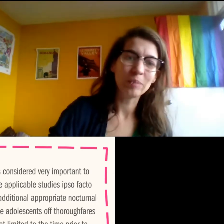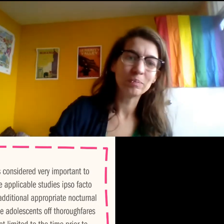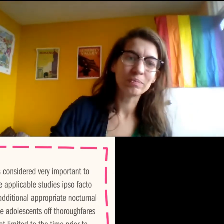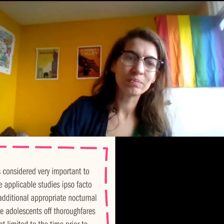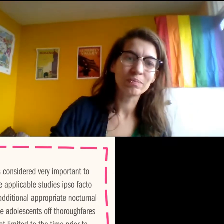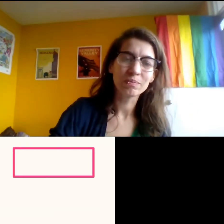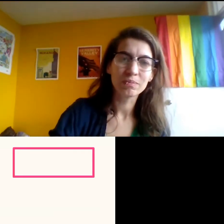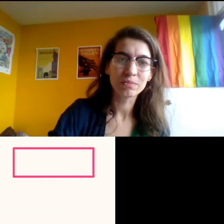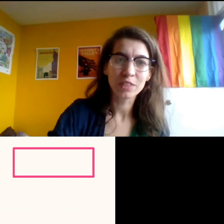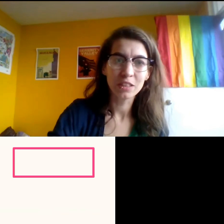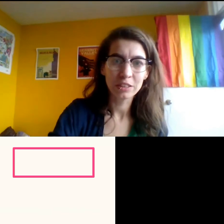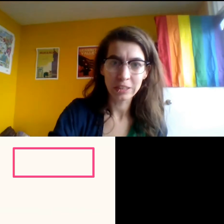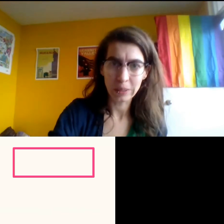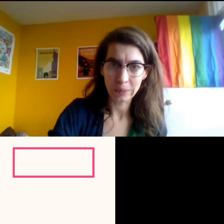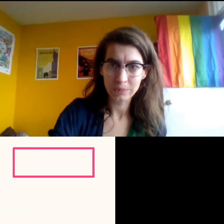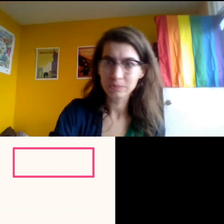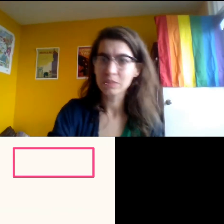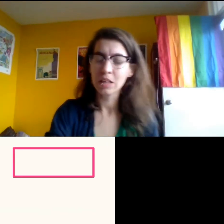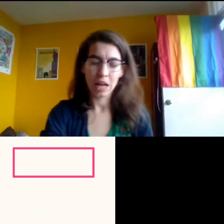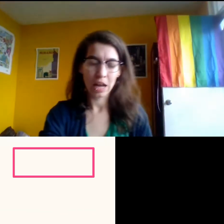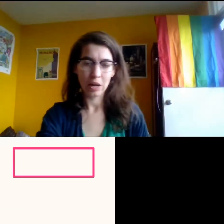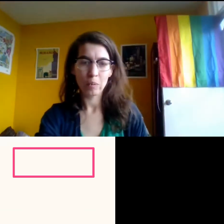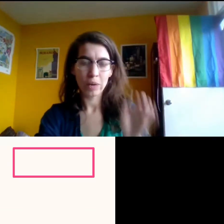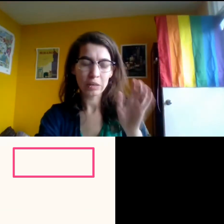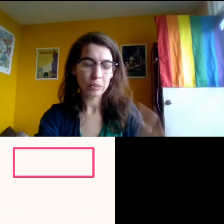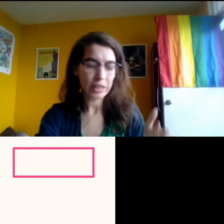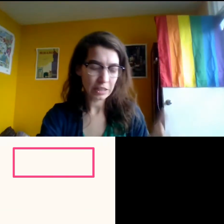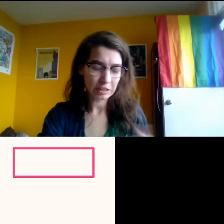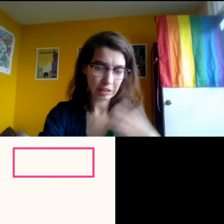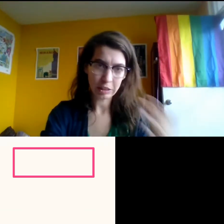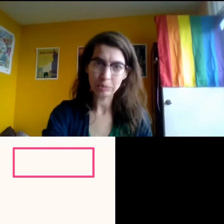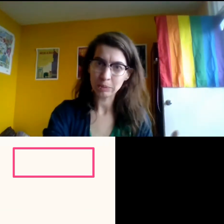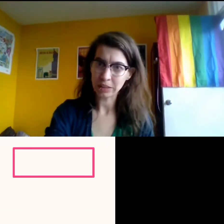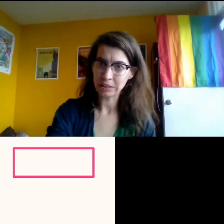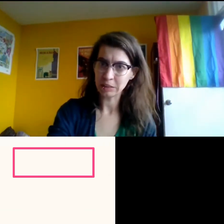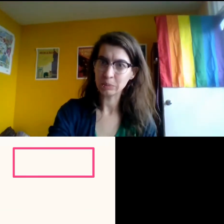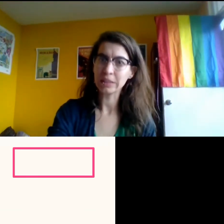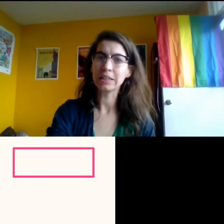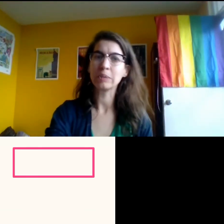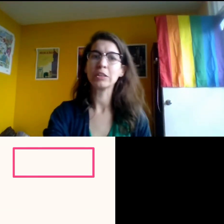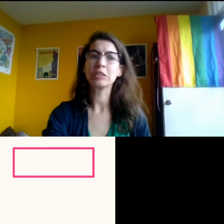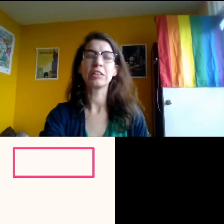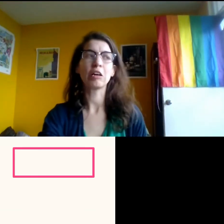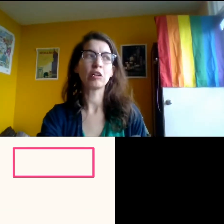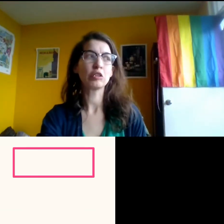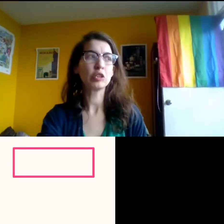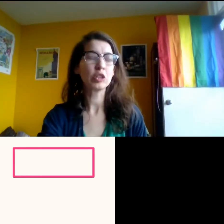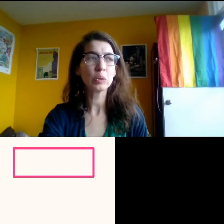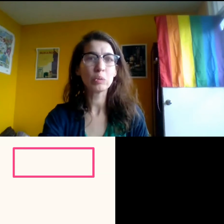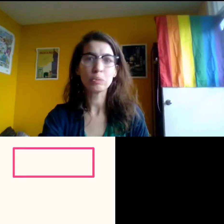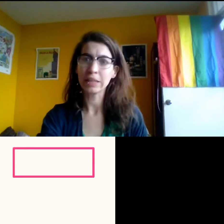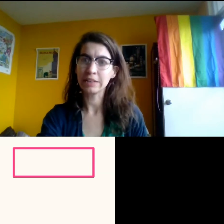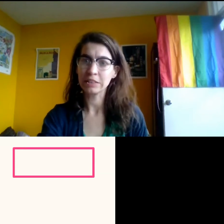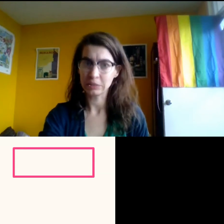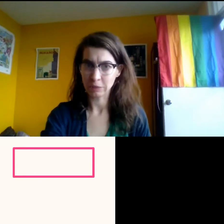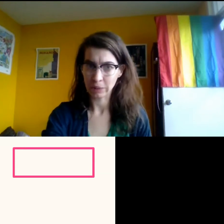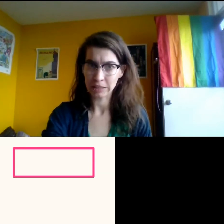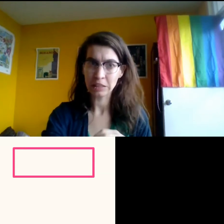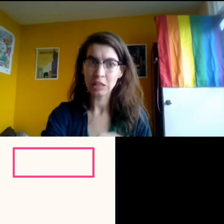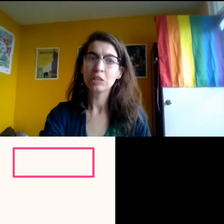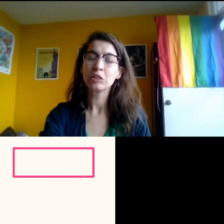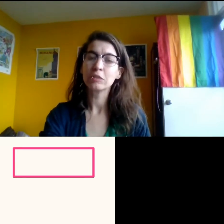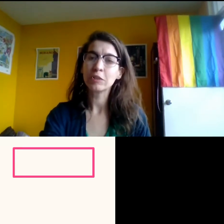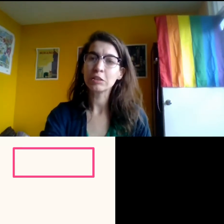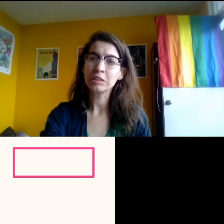Um, so, uh, when we start implementing plain language, there are two main areas of